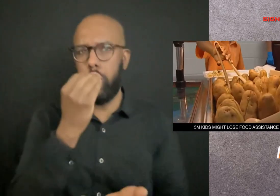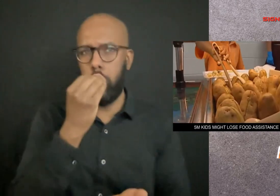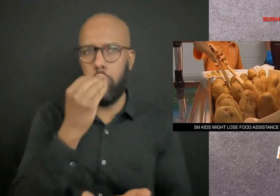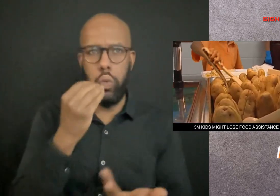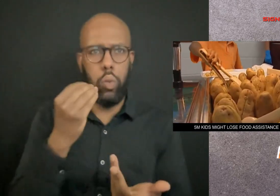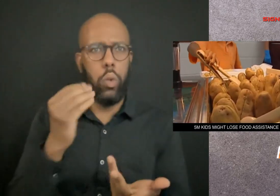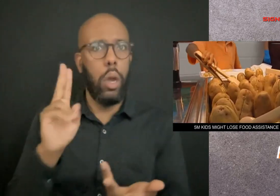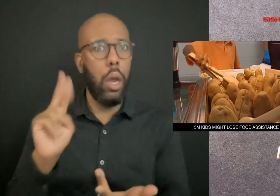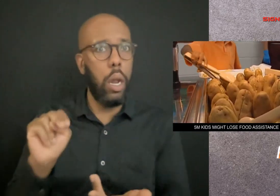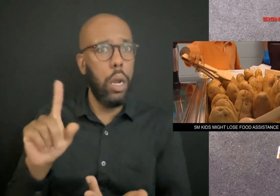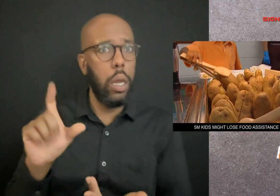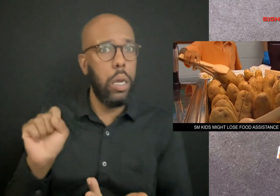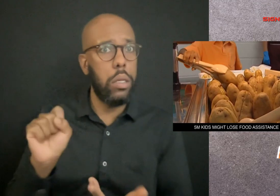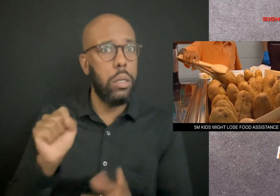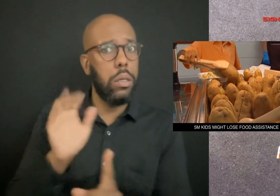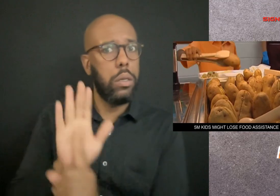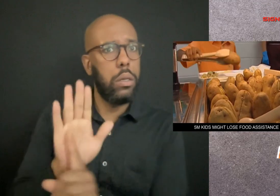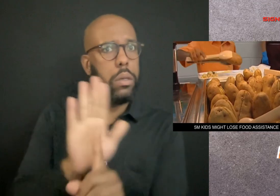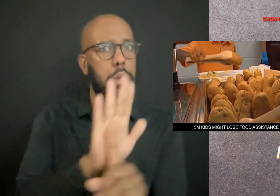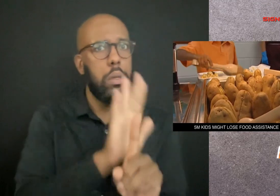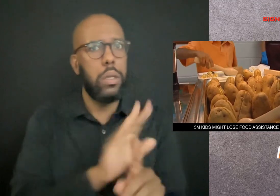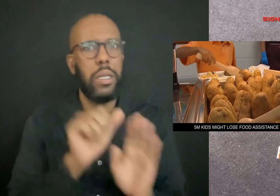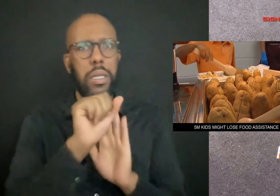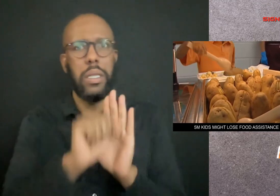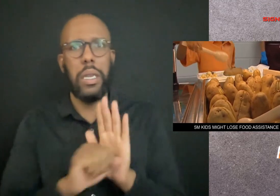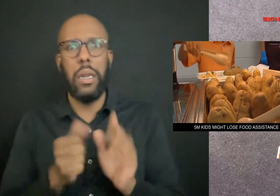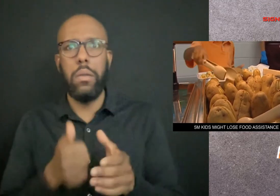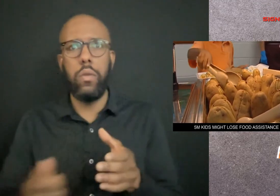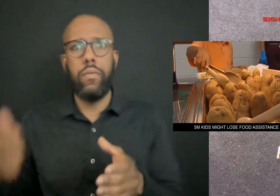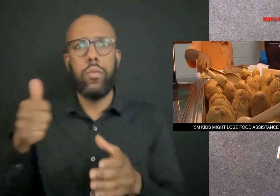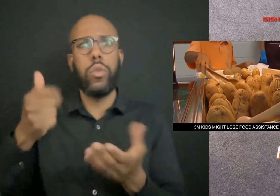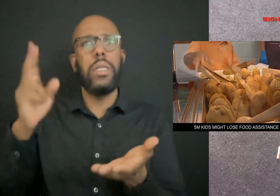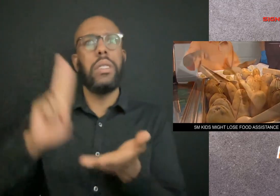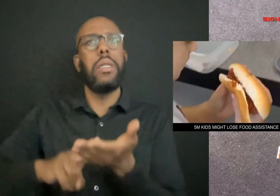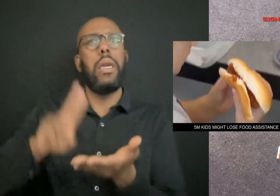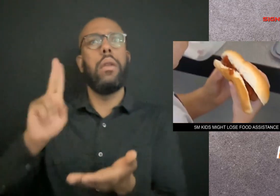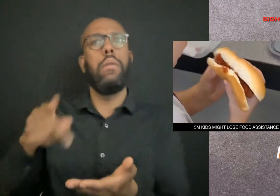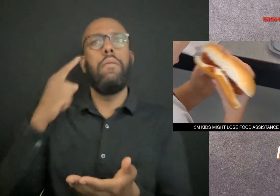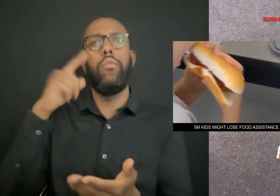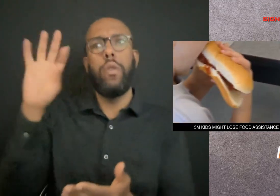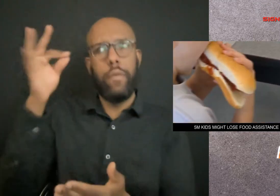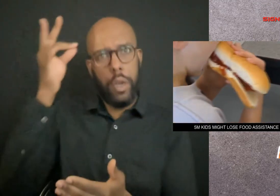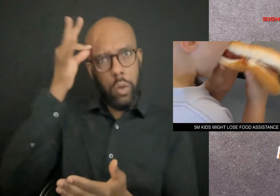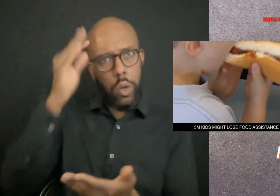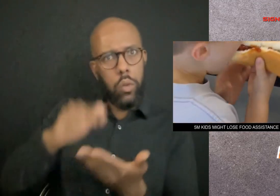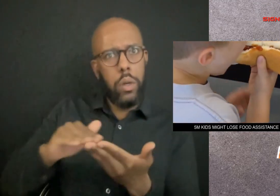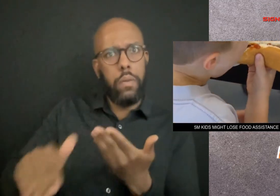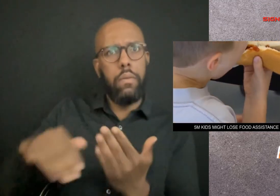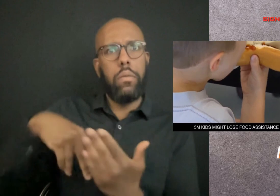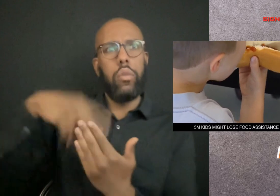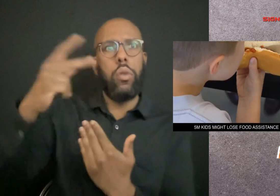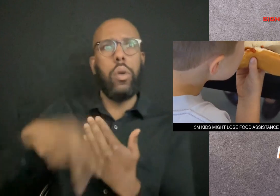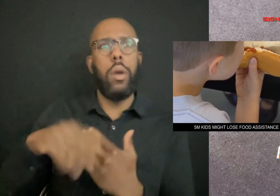their state officials sign up for a federal relief program by tomorrow, Friday.